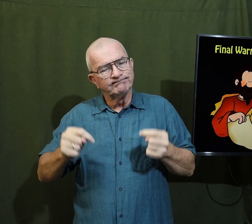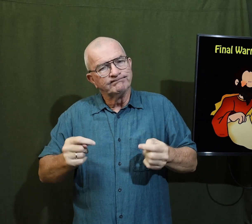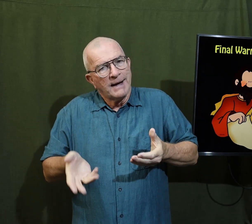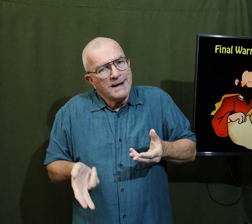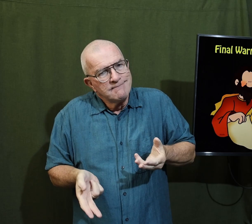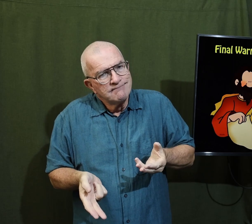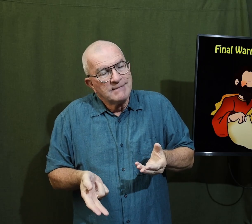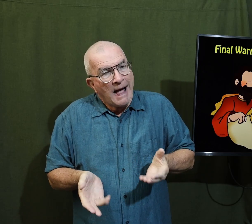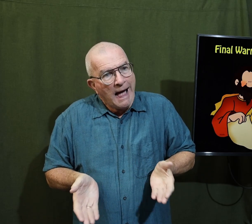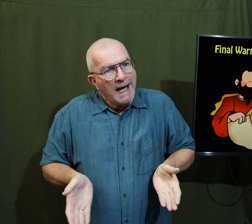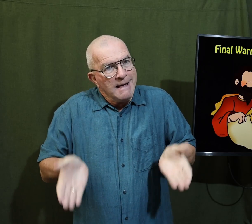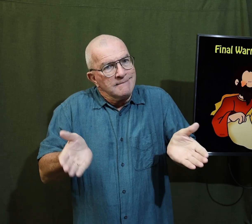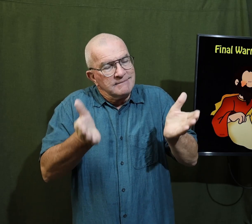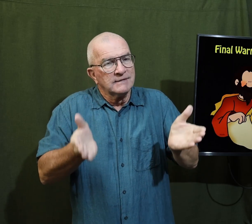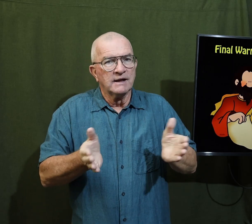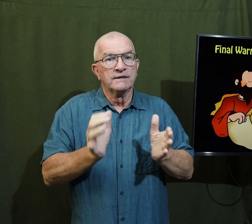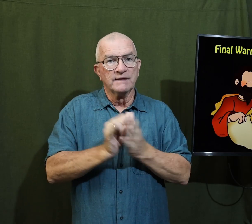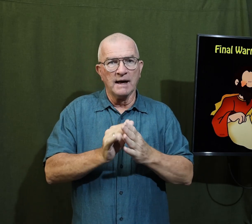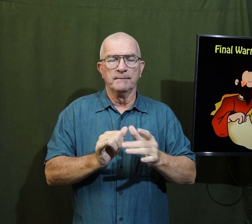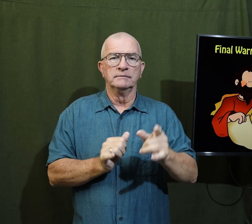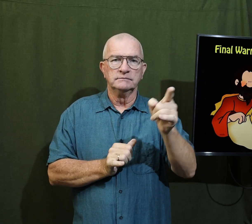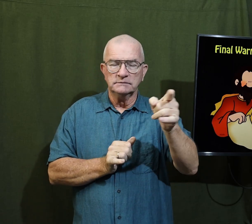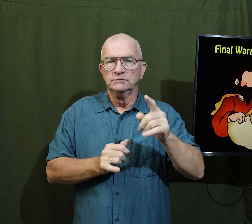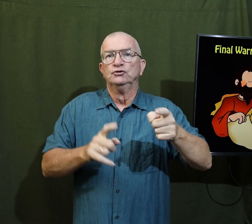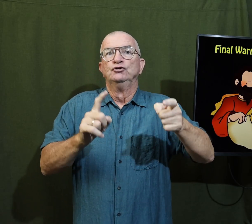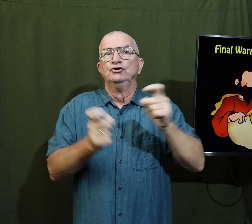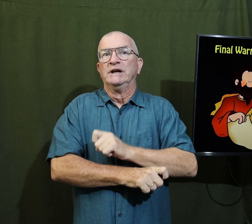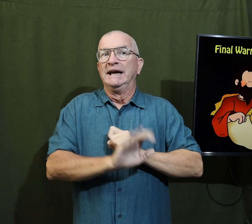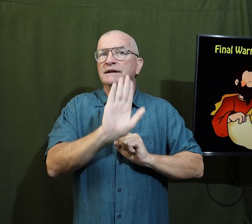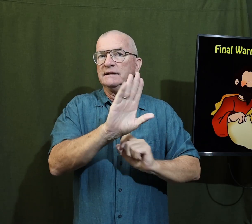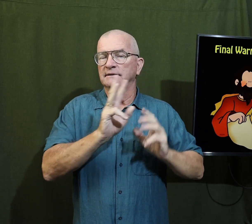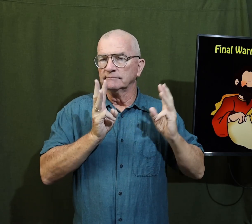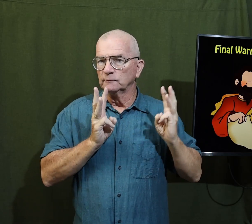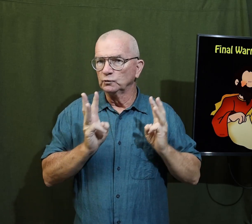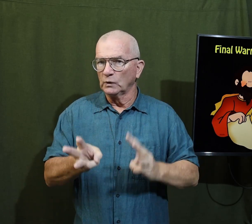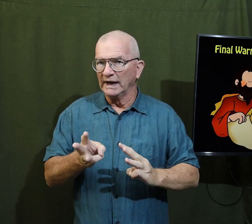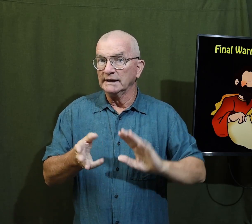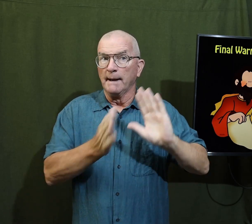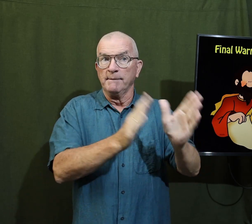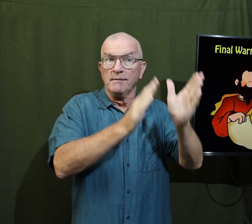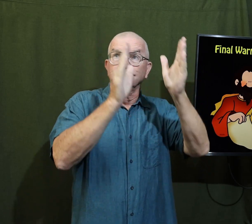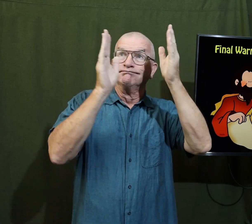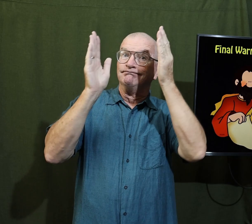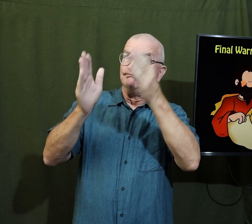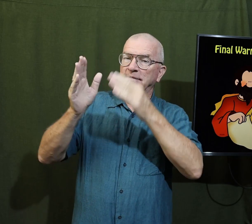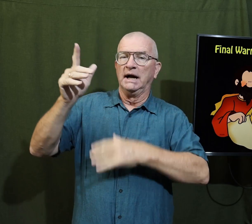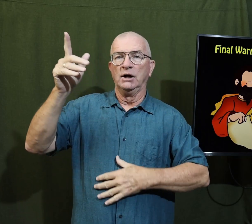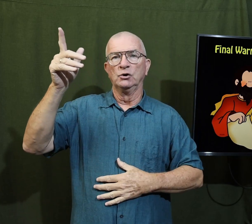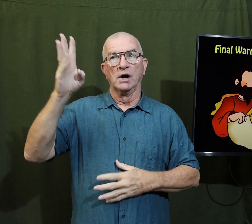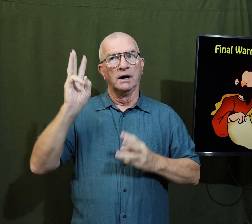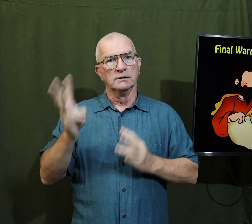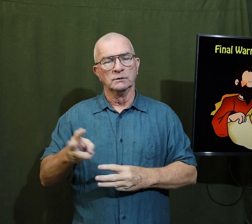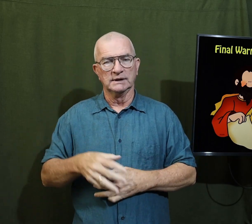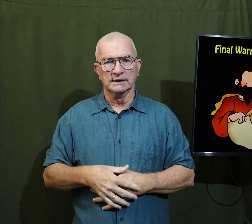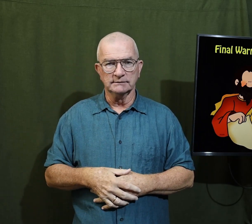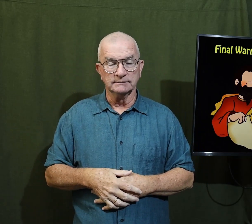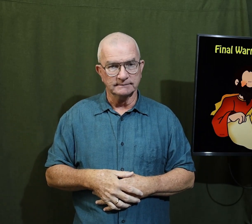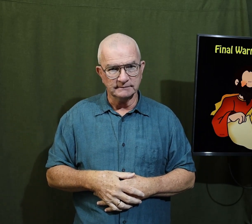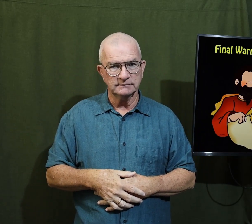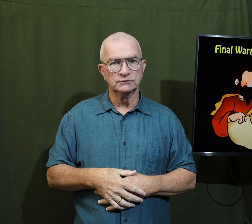Paul was trying to encourage them to change their ways and come back to God's way.